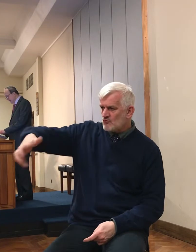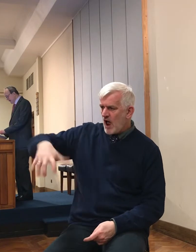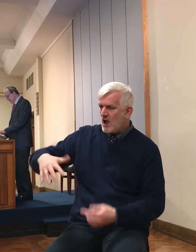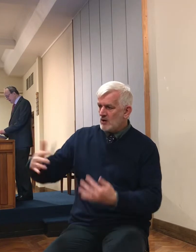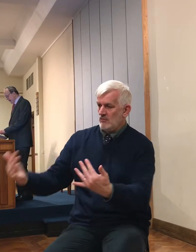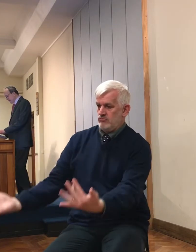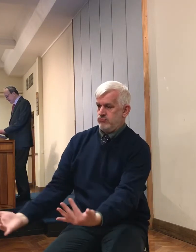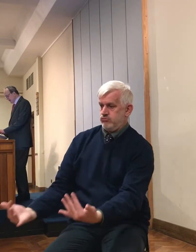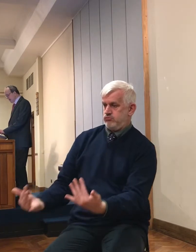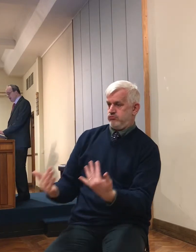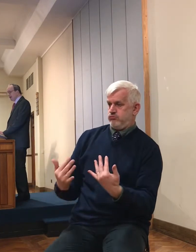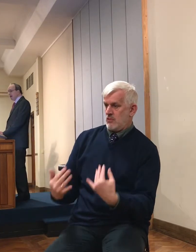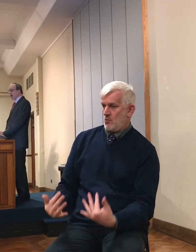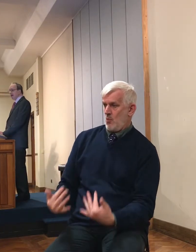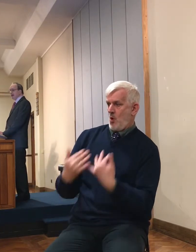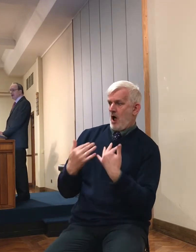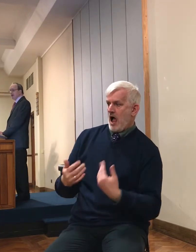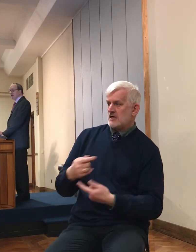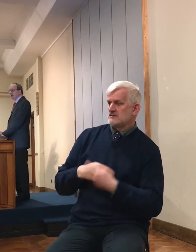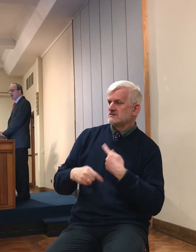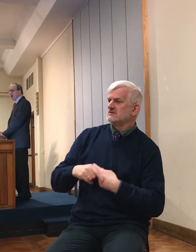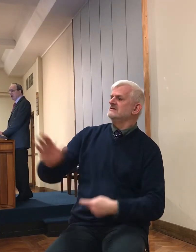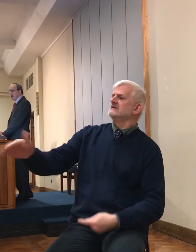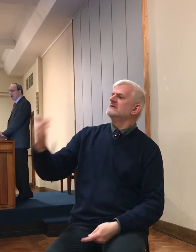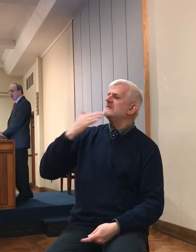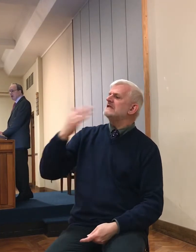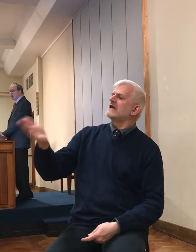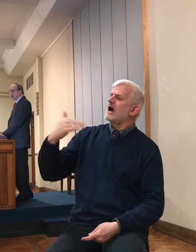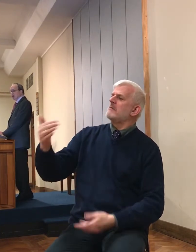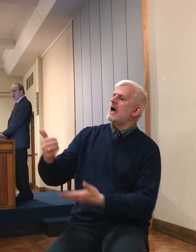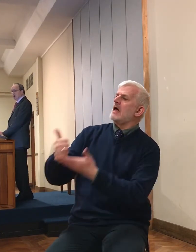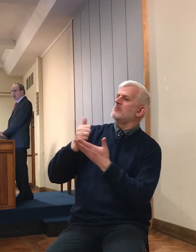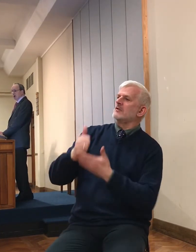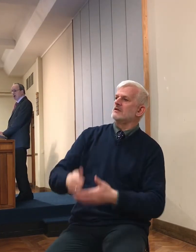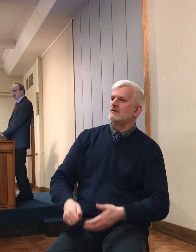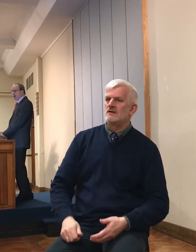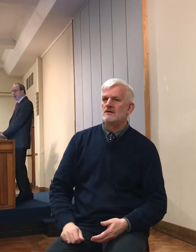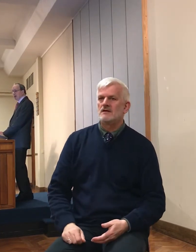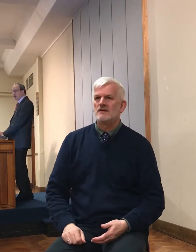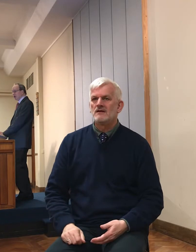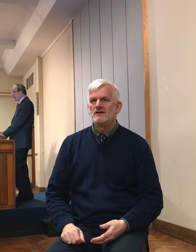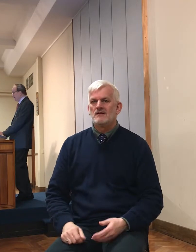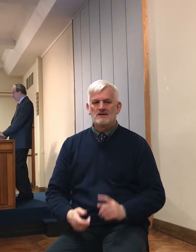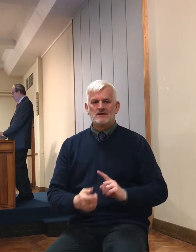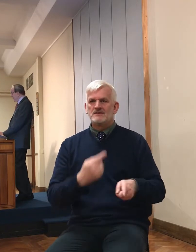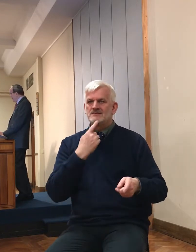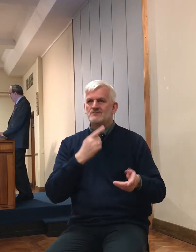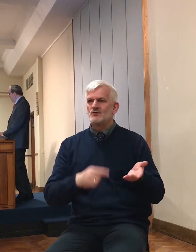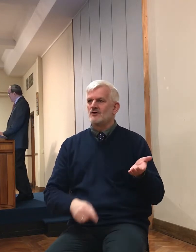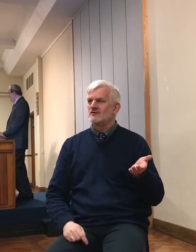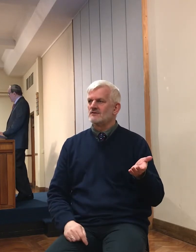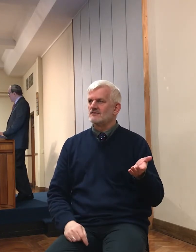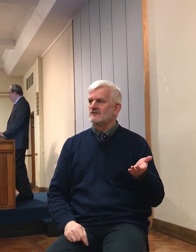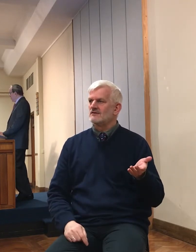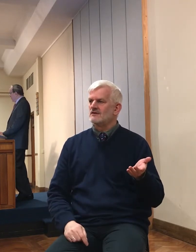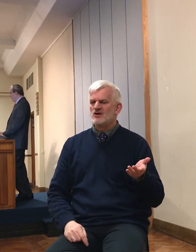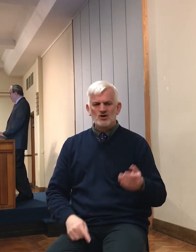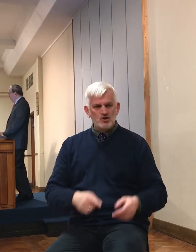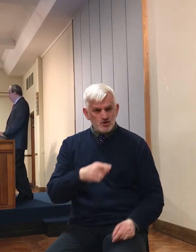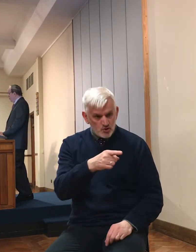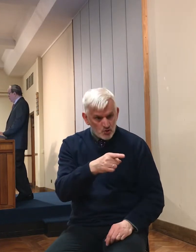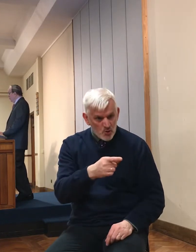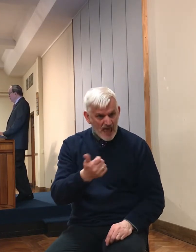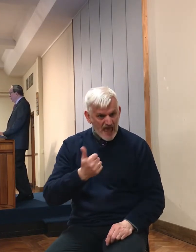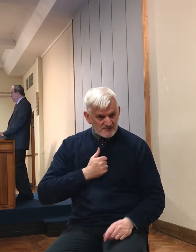mountains are gathered together against us. But Joshua could have said, you expect me to